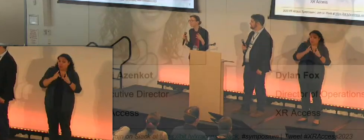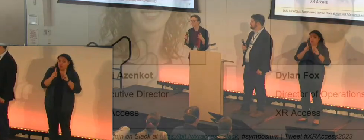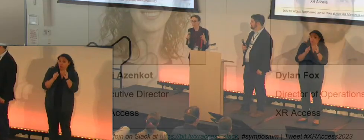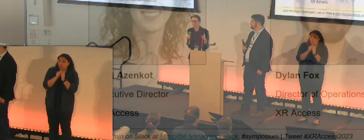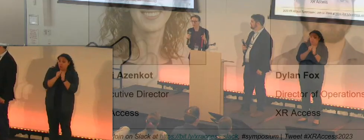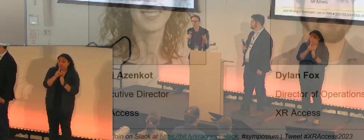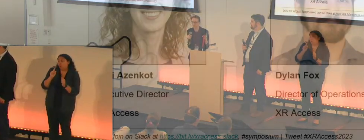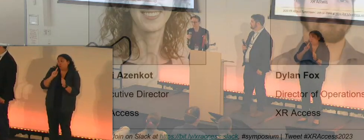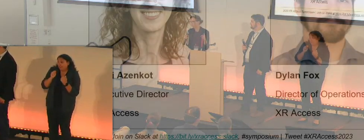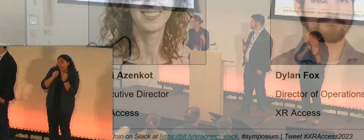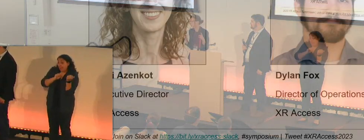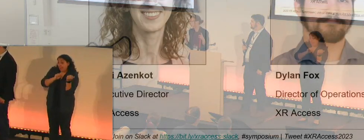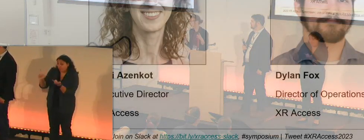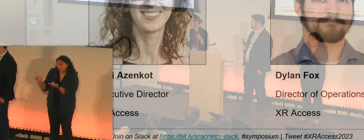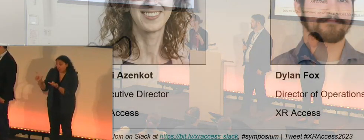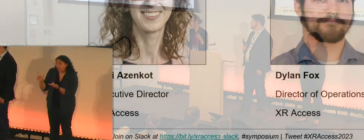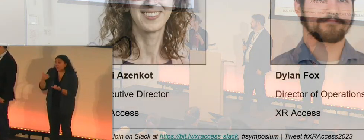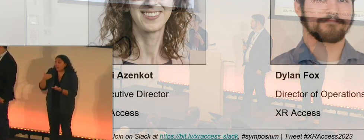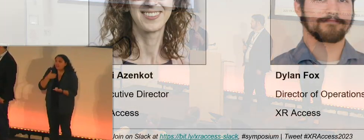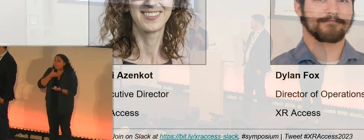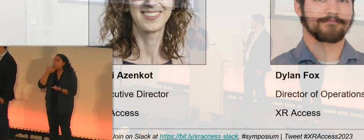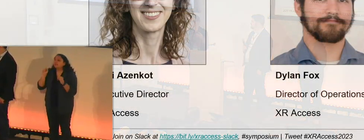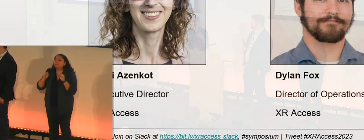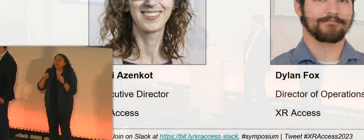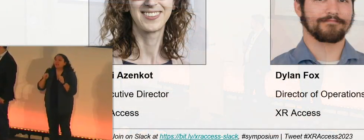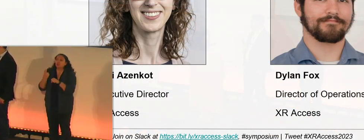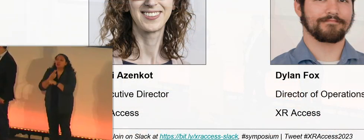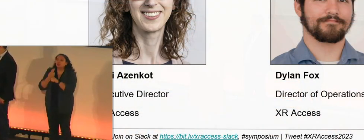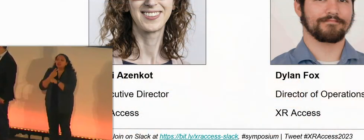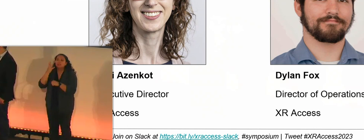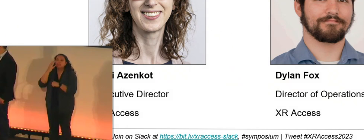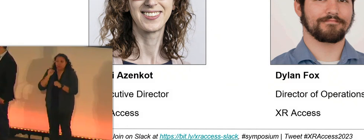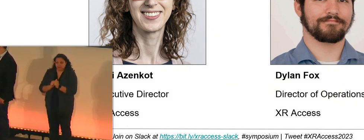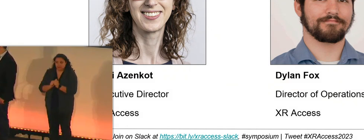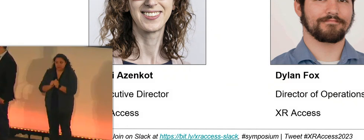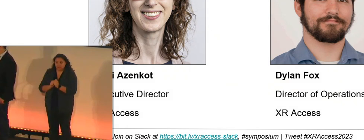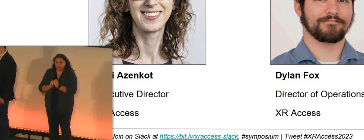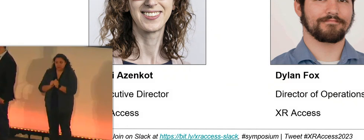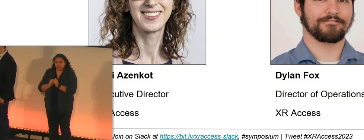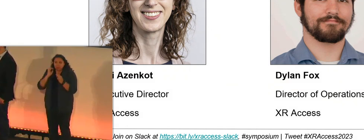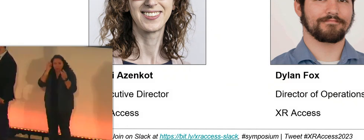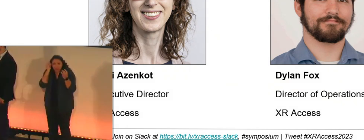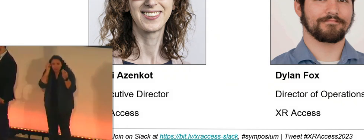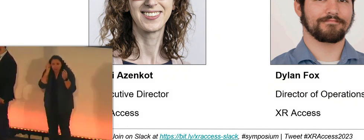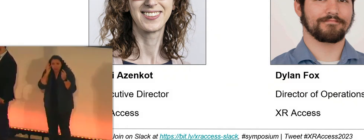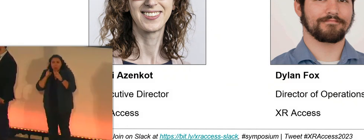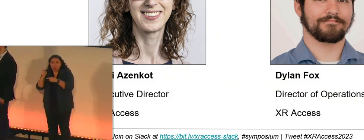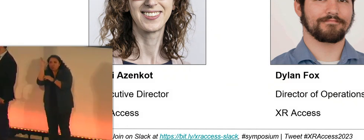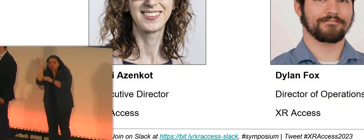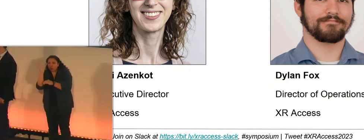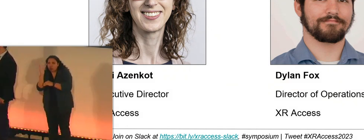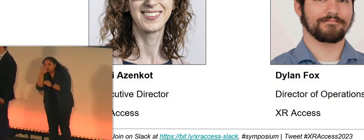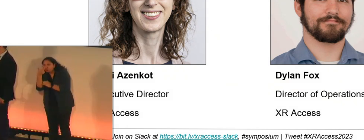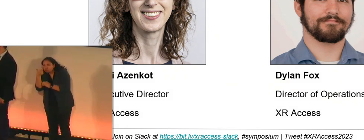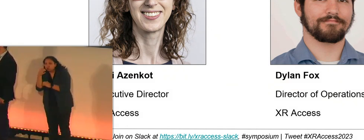the best possible user experience. So do that as you listen to the talks and participate in the breakout sessions. And